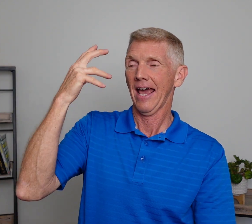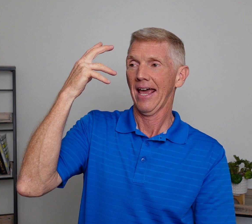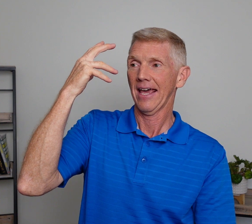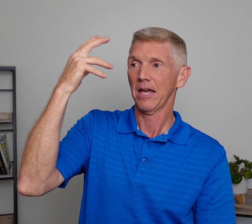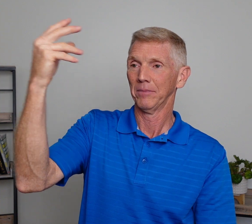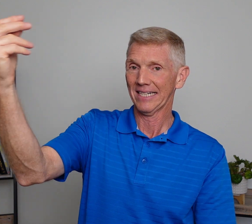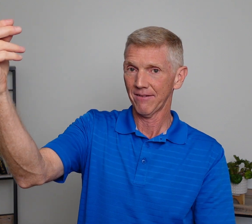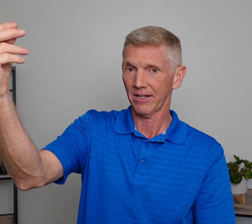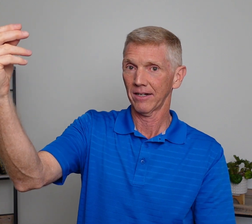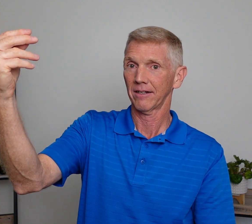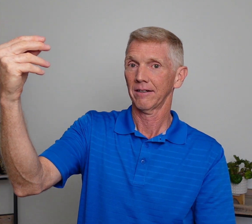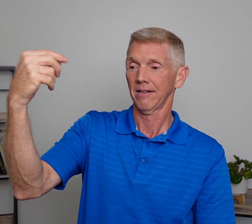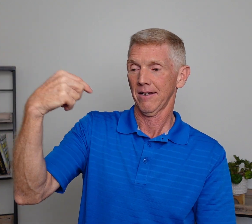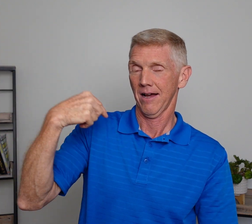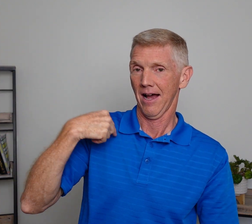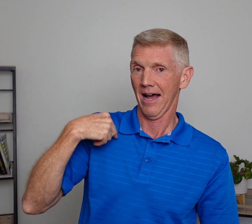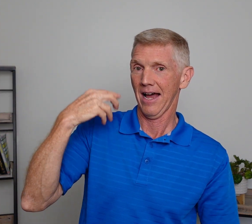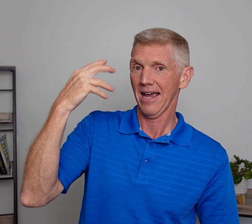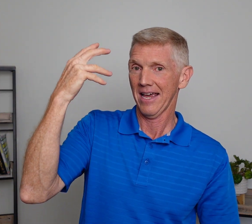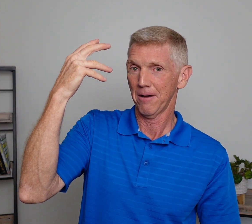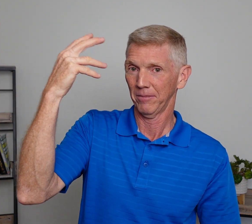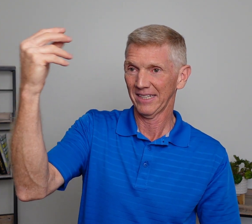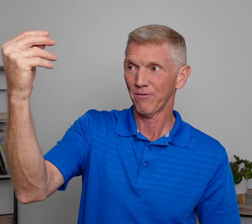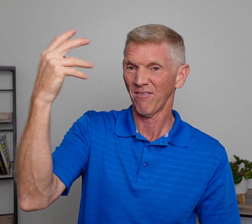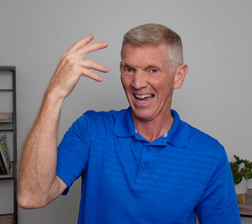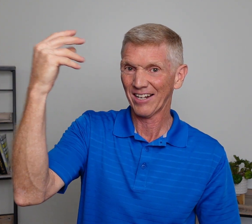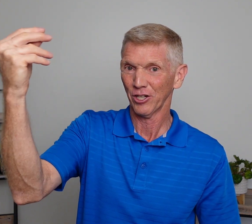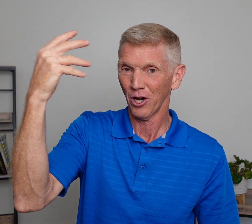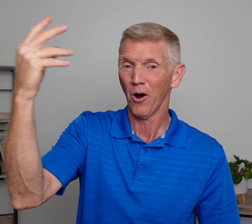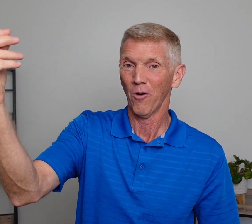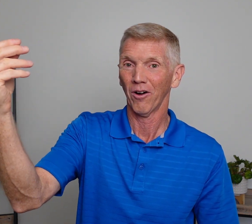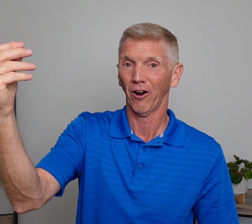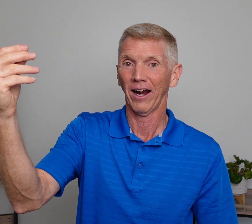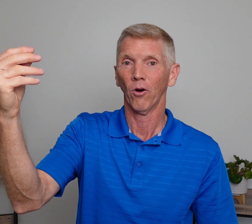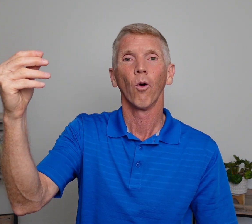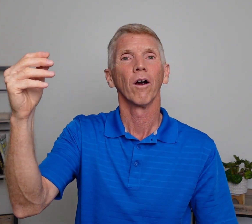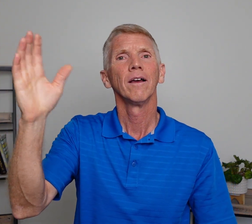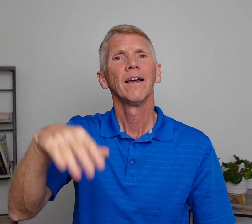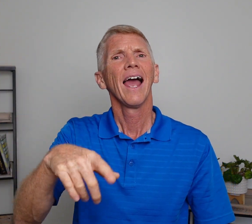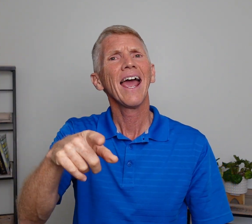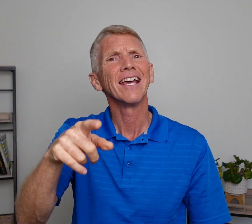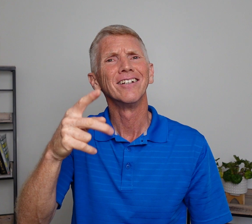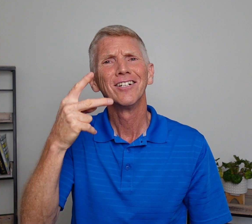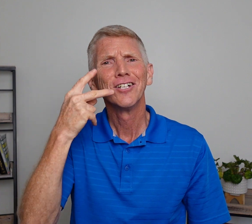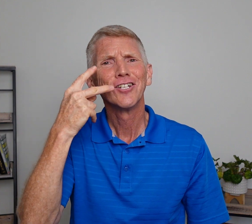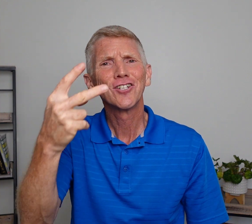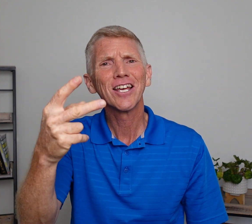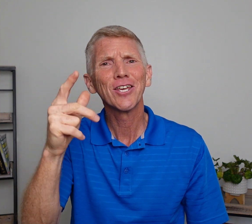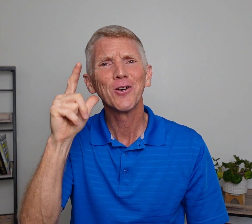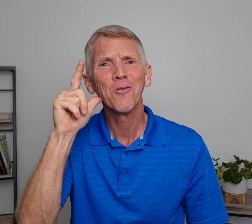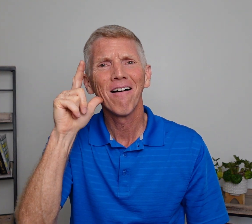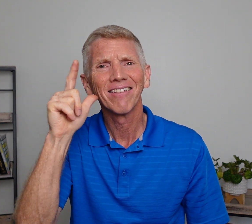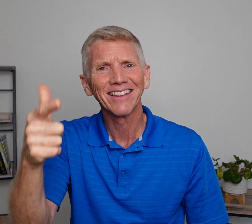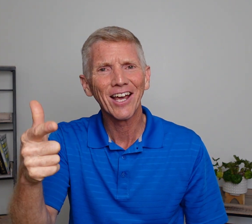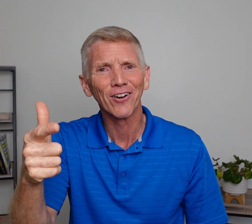I am leaving. I am leaving. I've got to go, all right? Or, hey, see you later.